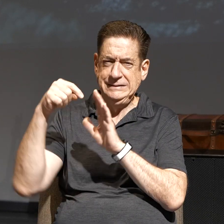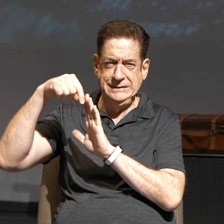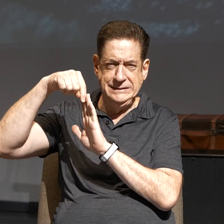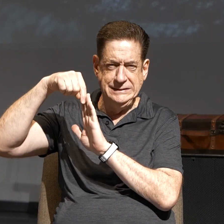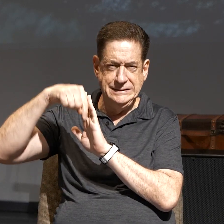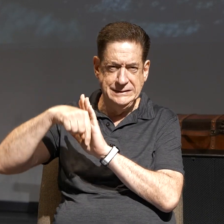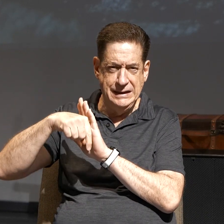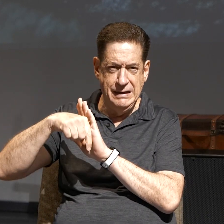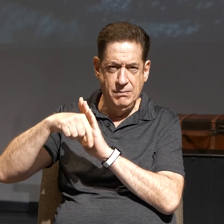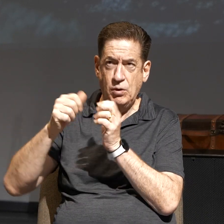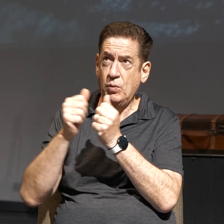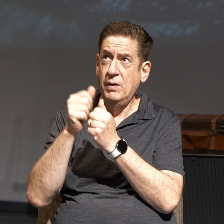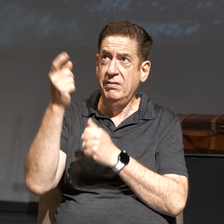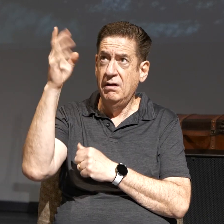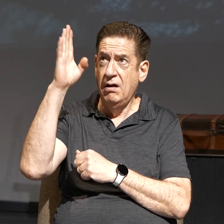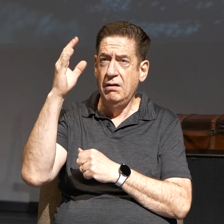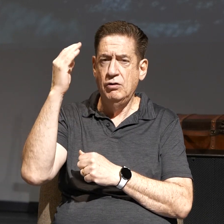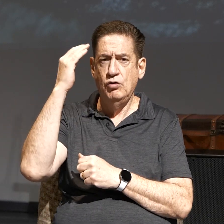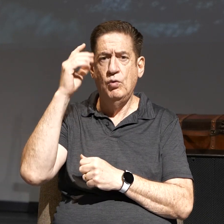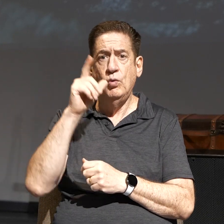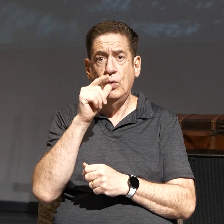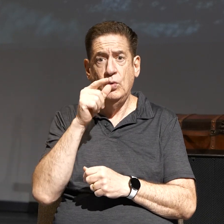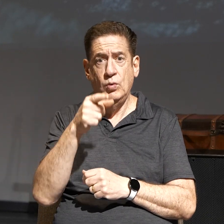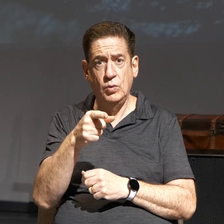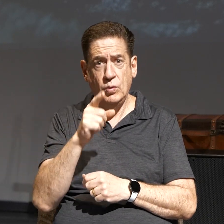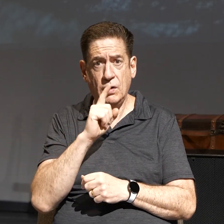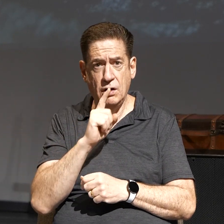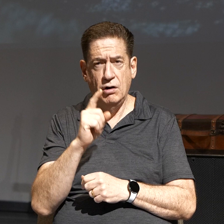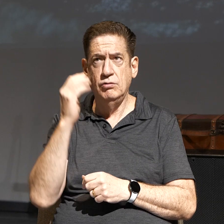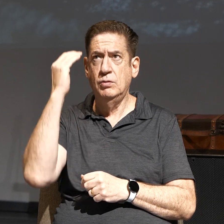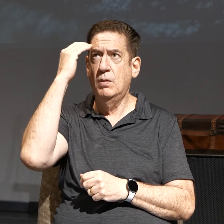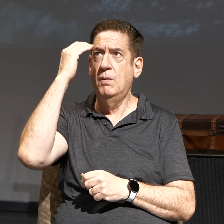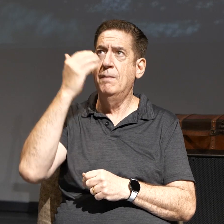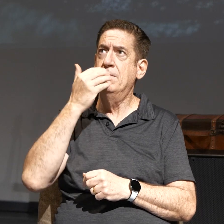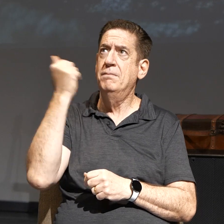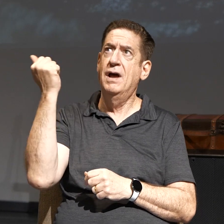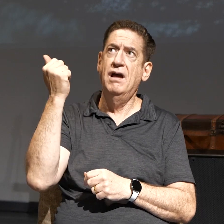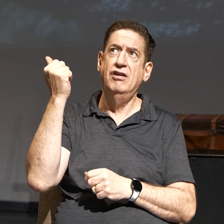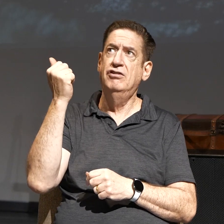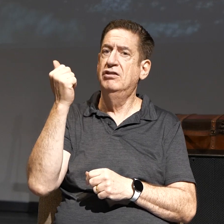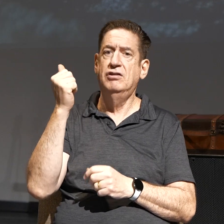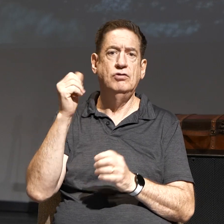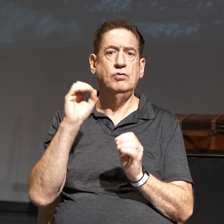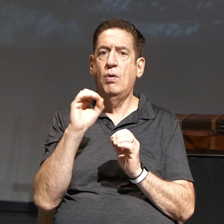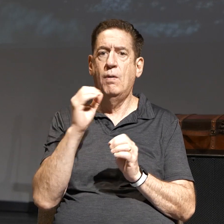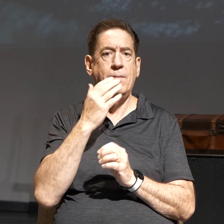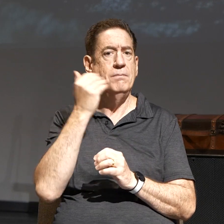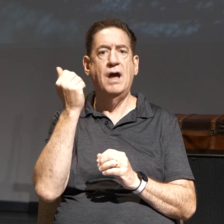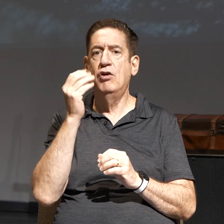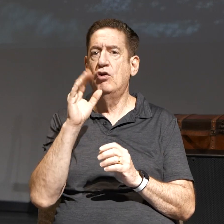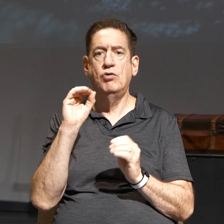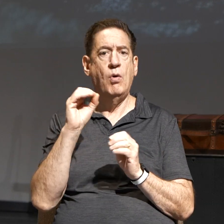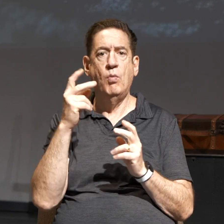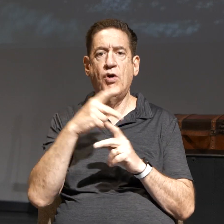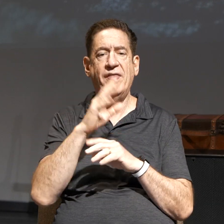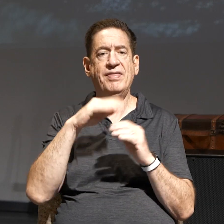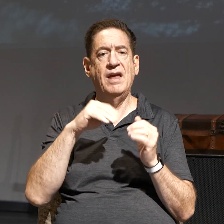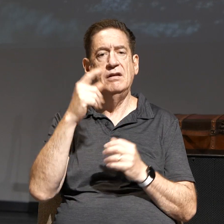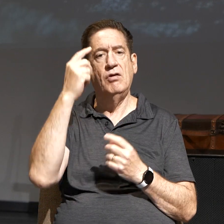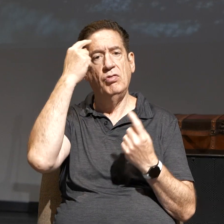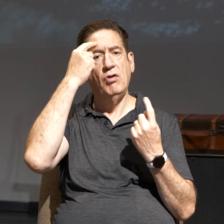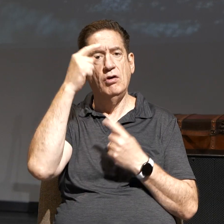to know Him. Who you are can be no better or no worse than the thoughts you entertain in your head.